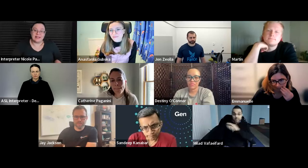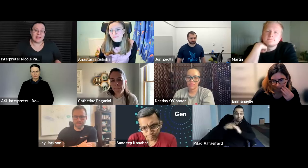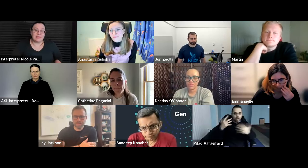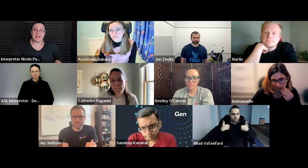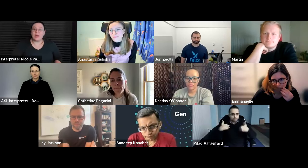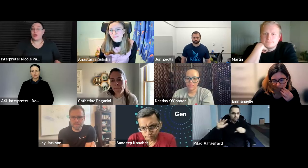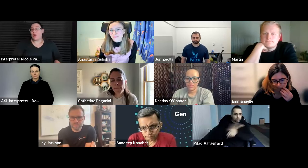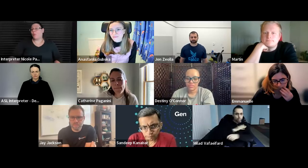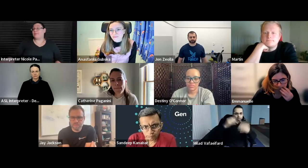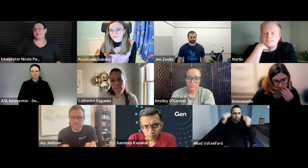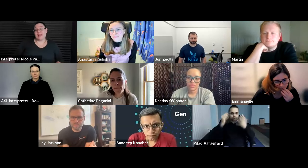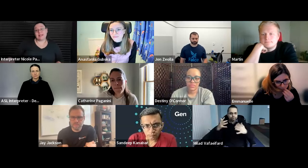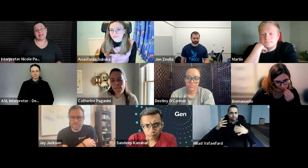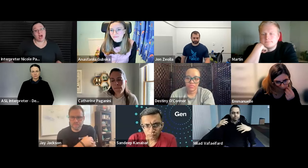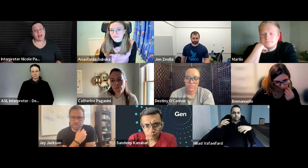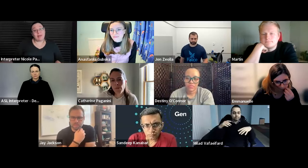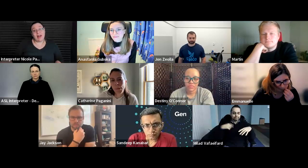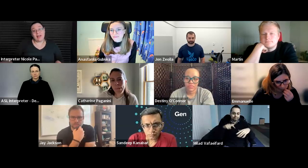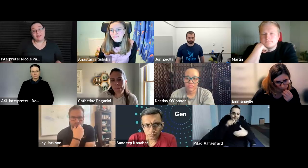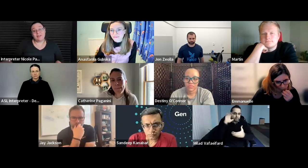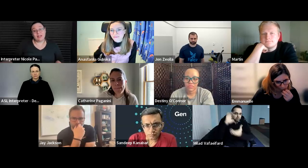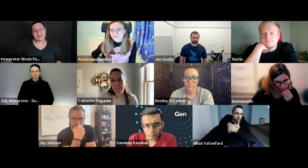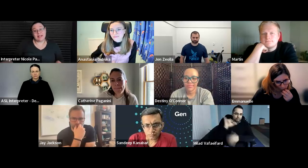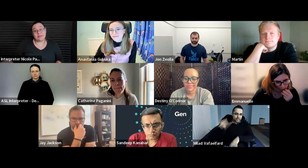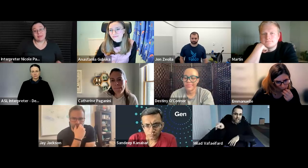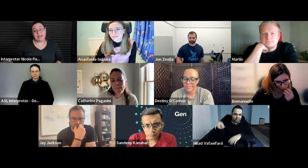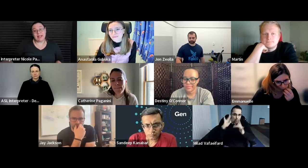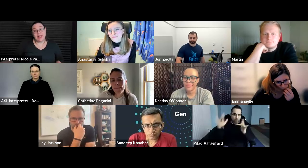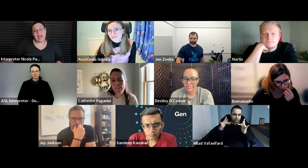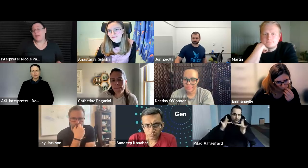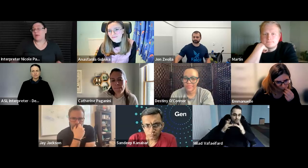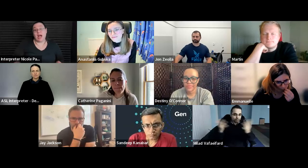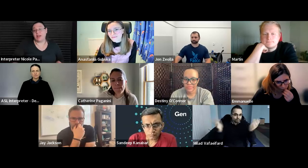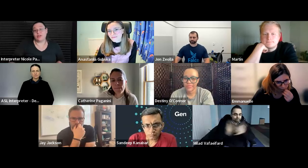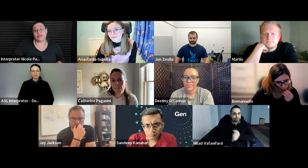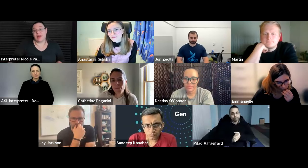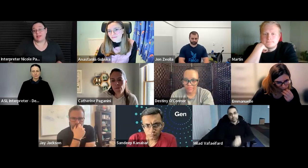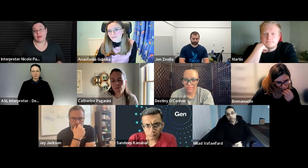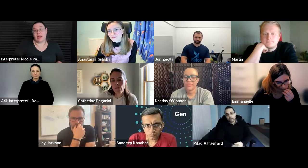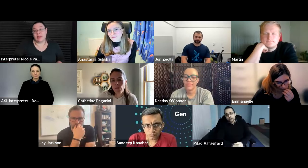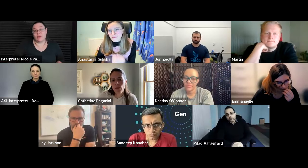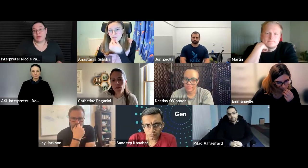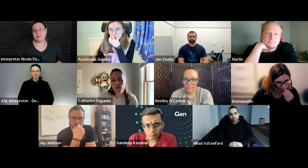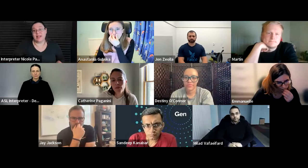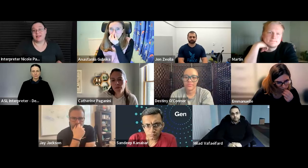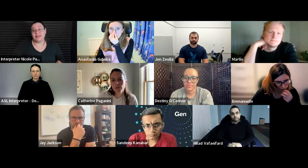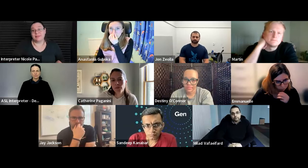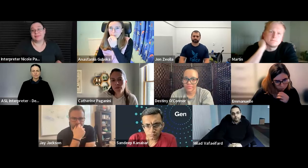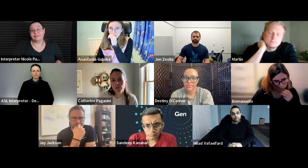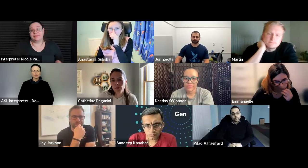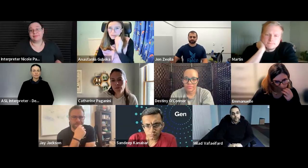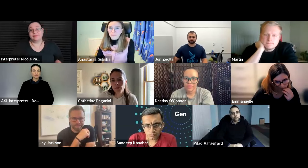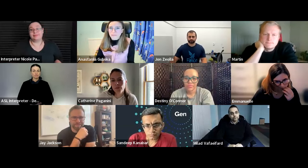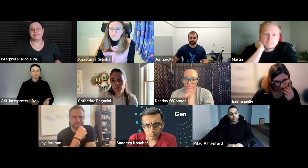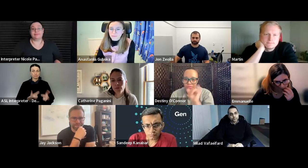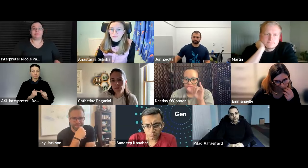providing these examples i know websites can talk about having full accessibility but i don't trust what i read on websites